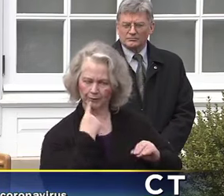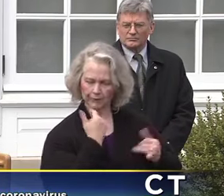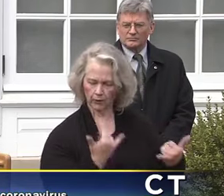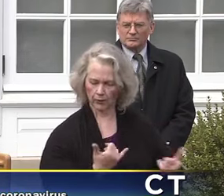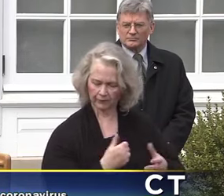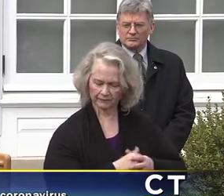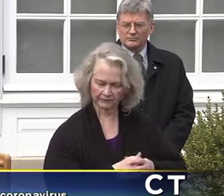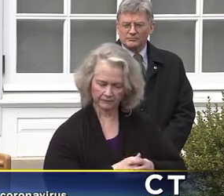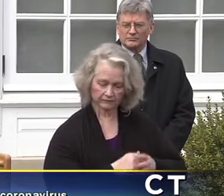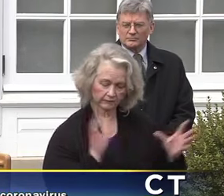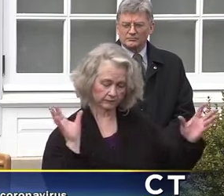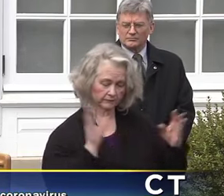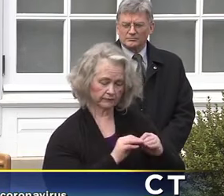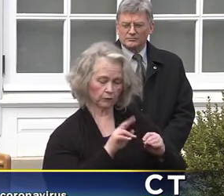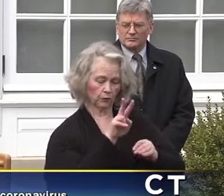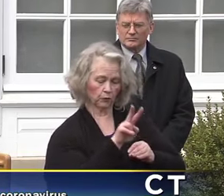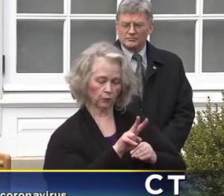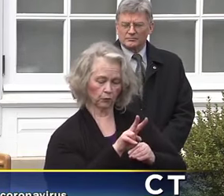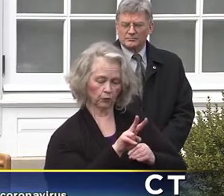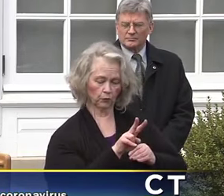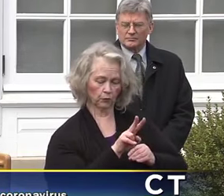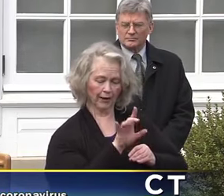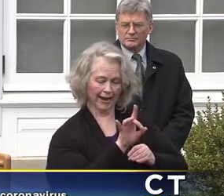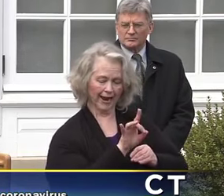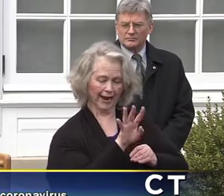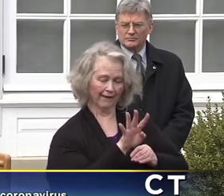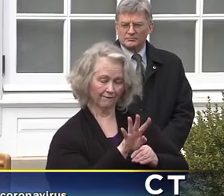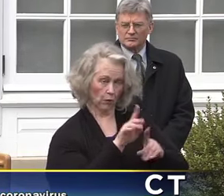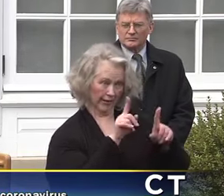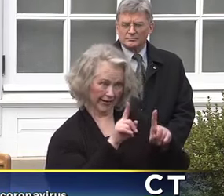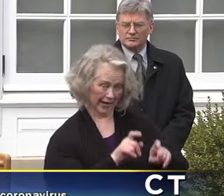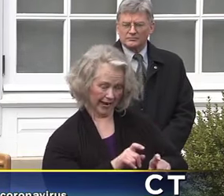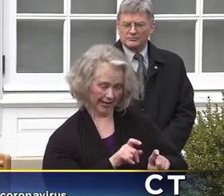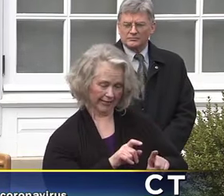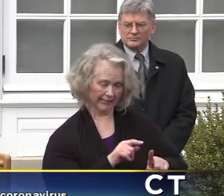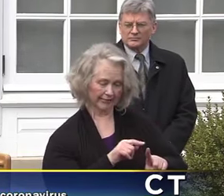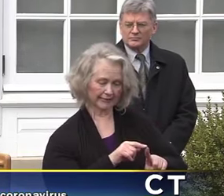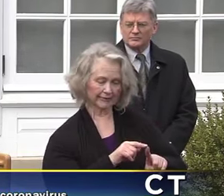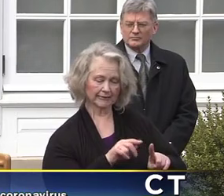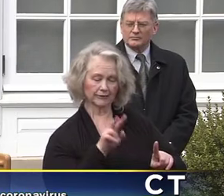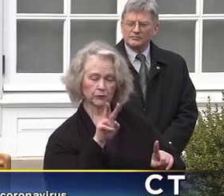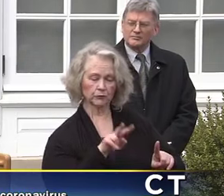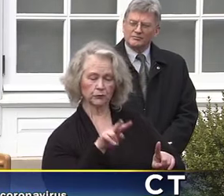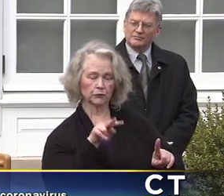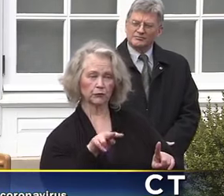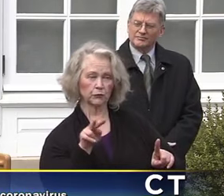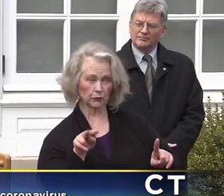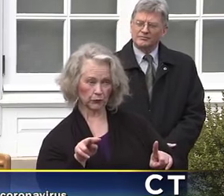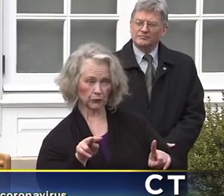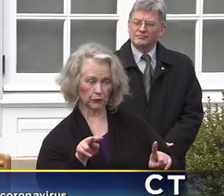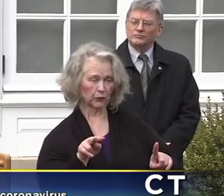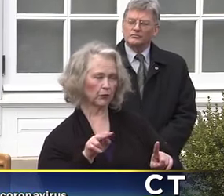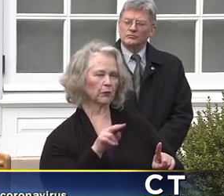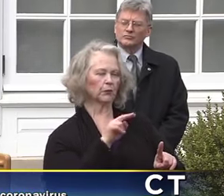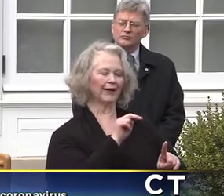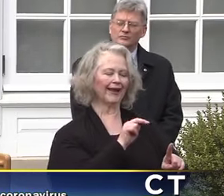240 tests, 248 tests so far, 222 of them have been negative,